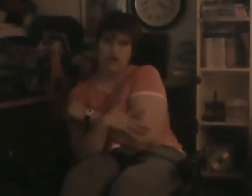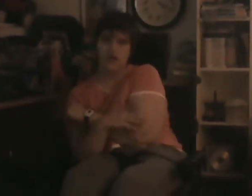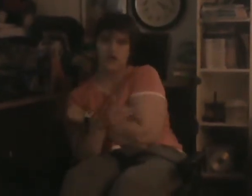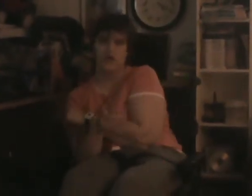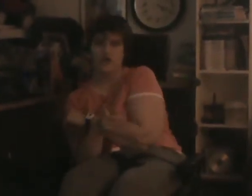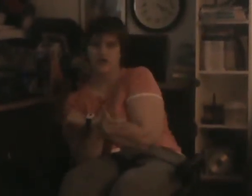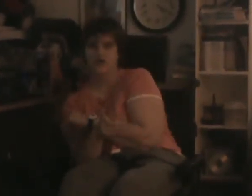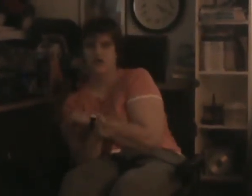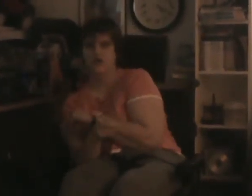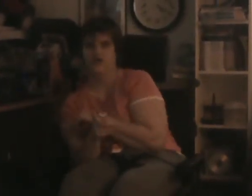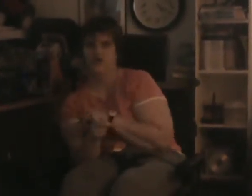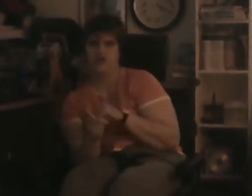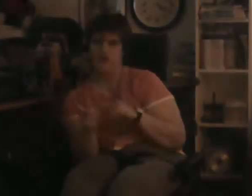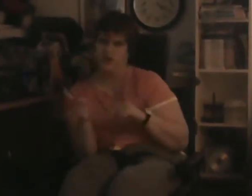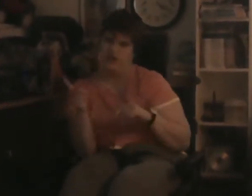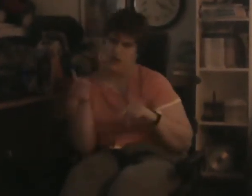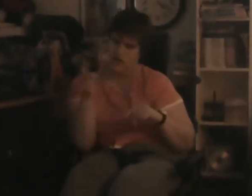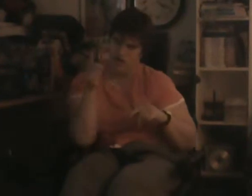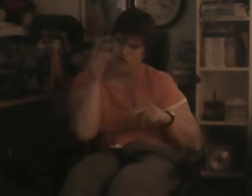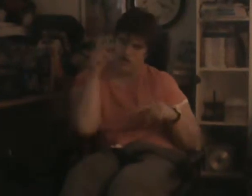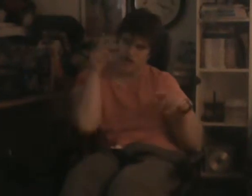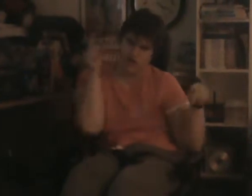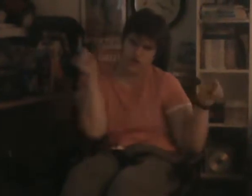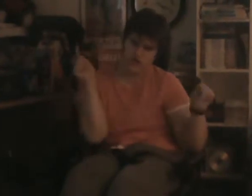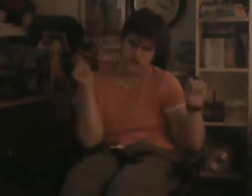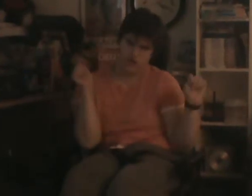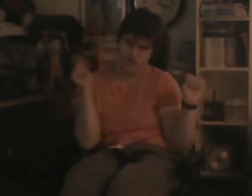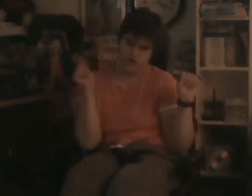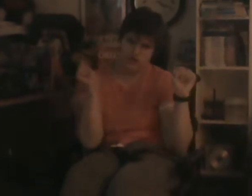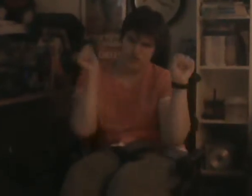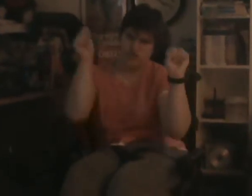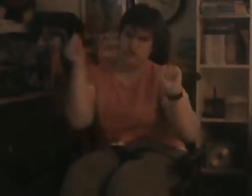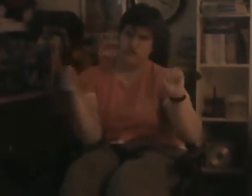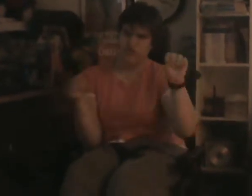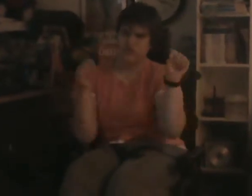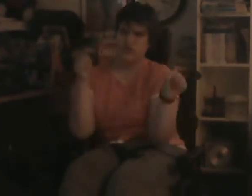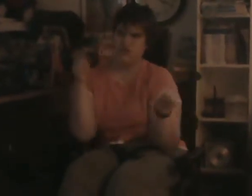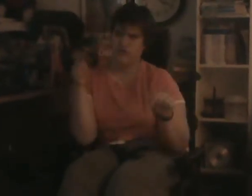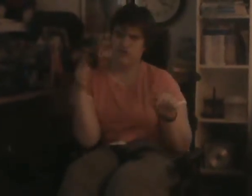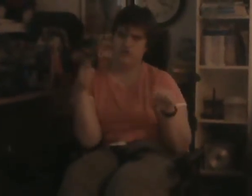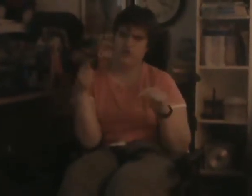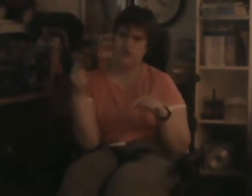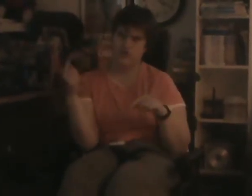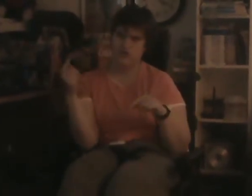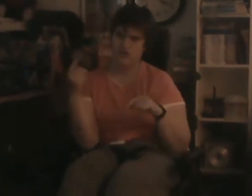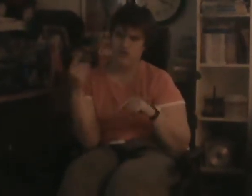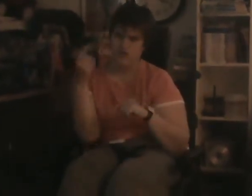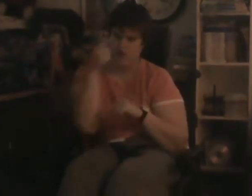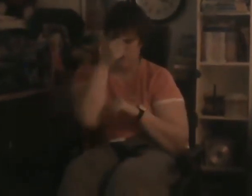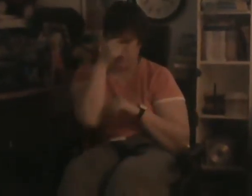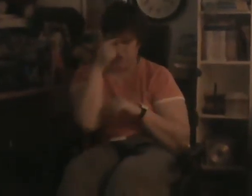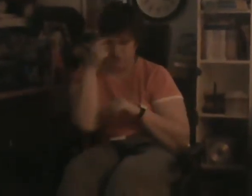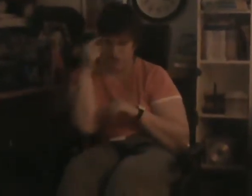you. And I'll learn your trust-making memories of us.